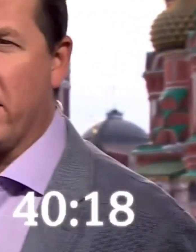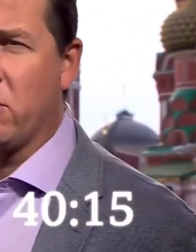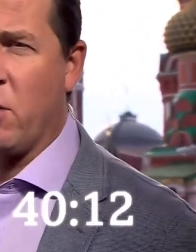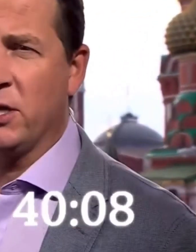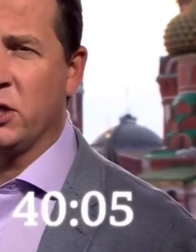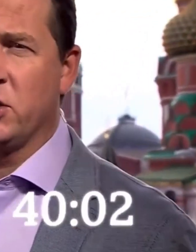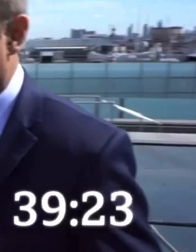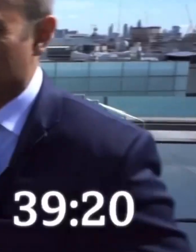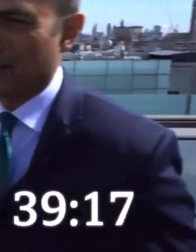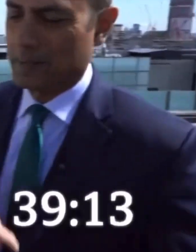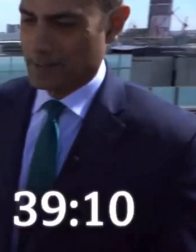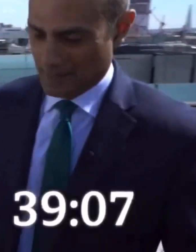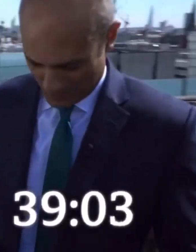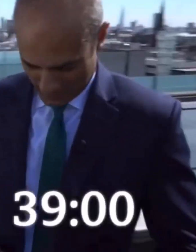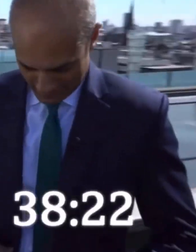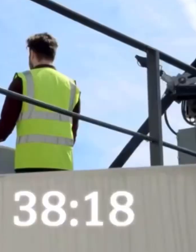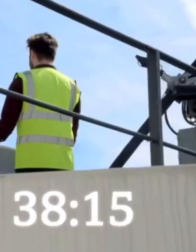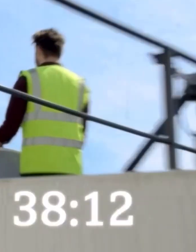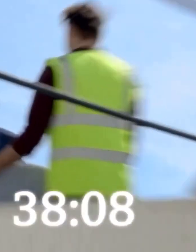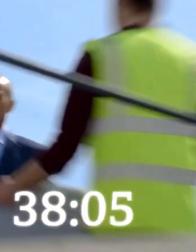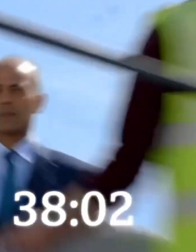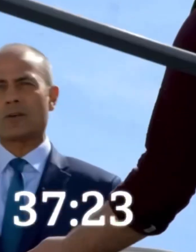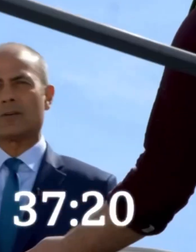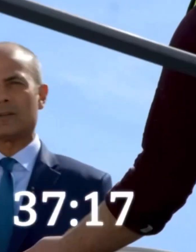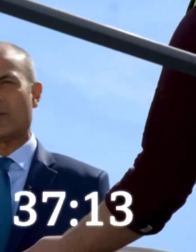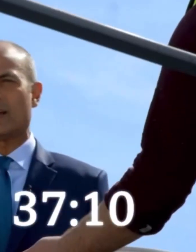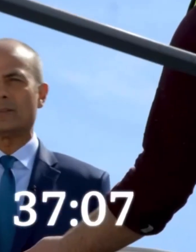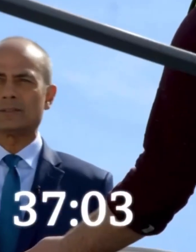Welcome to